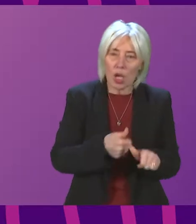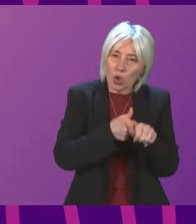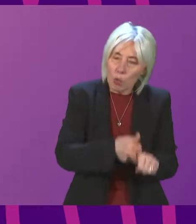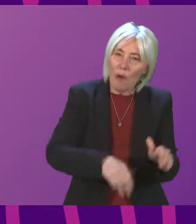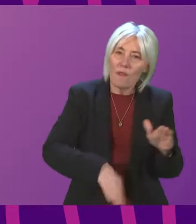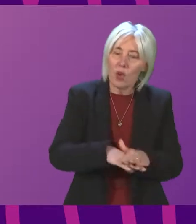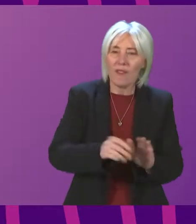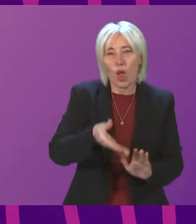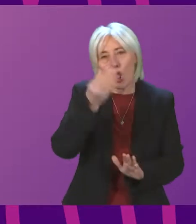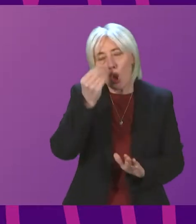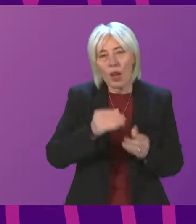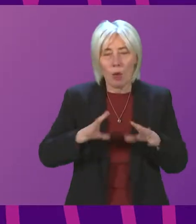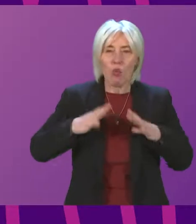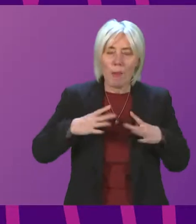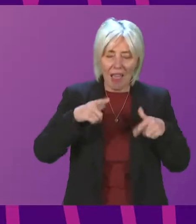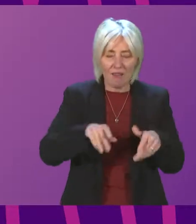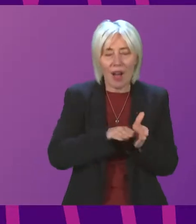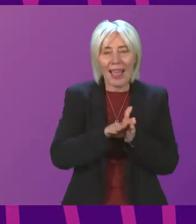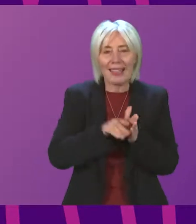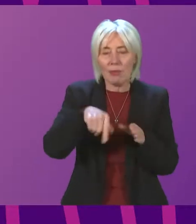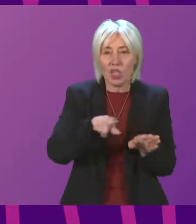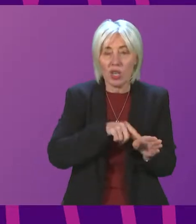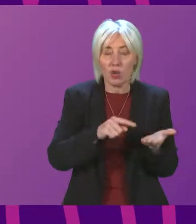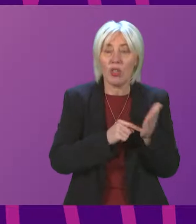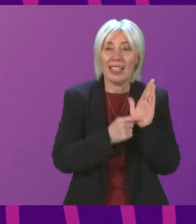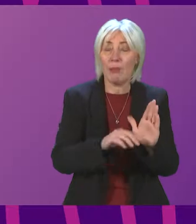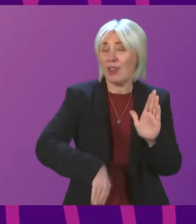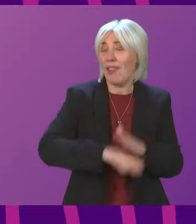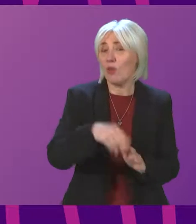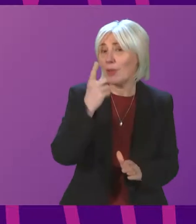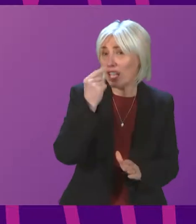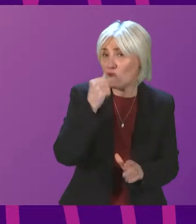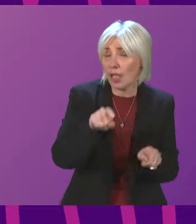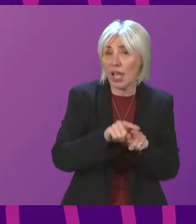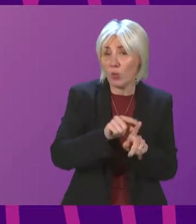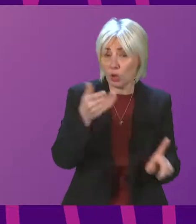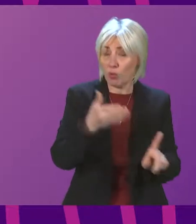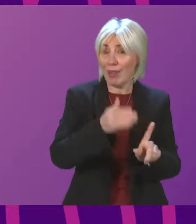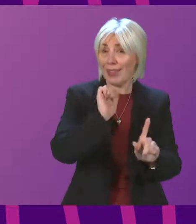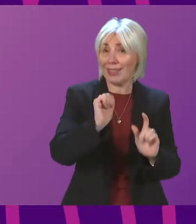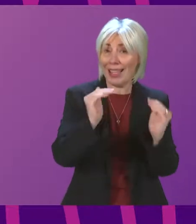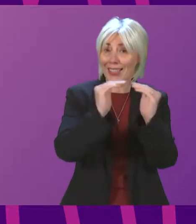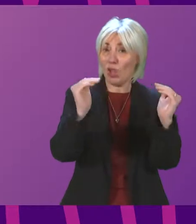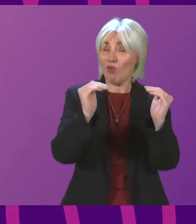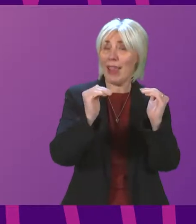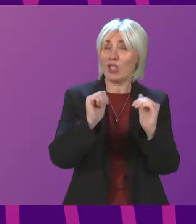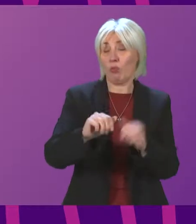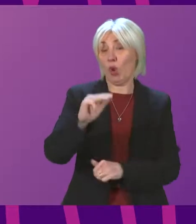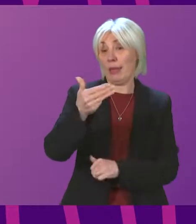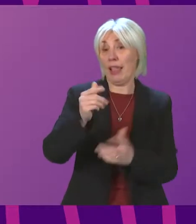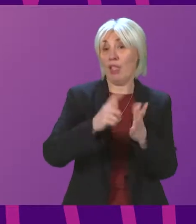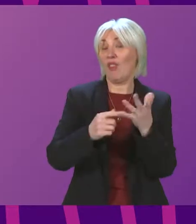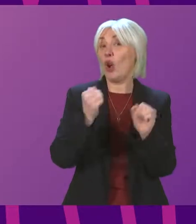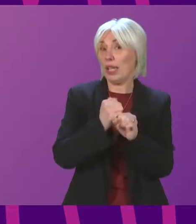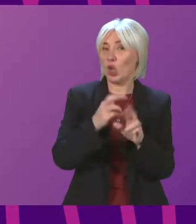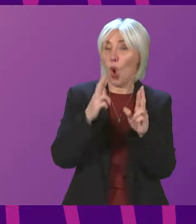exams this year, to help them achieve and demonstrate their full potential and to have this recognised in their grades on the 9th of August. I hope that